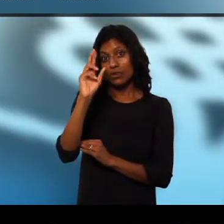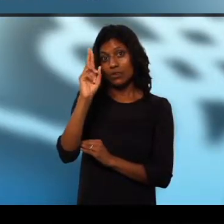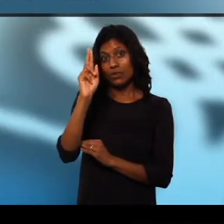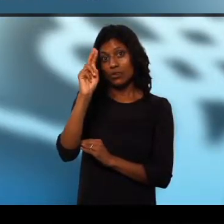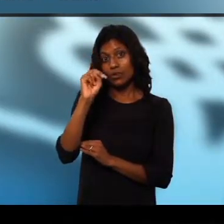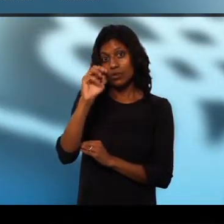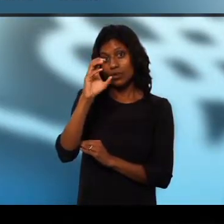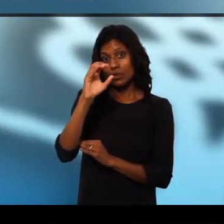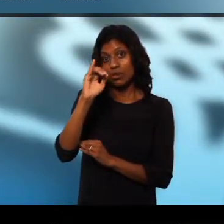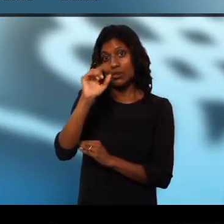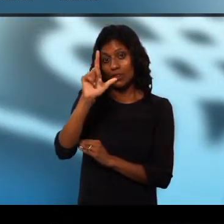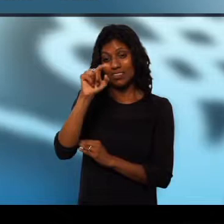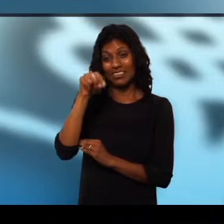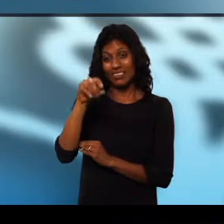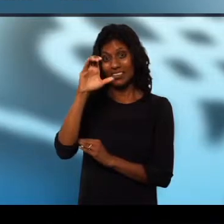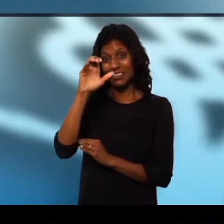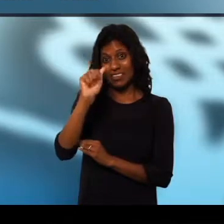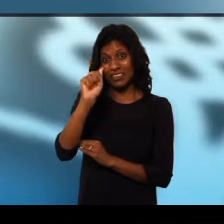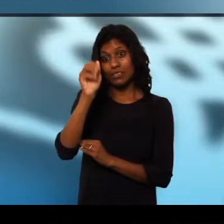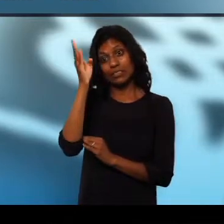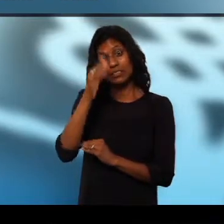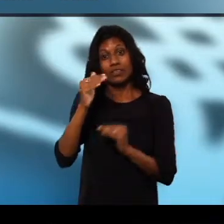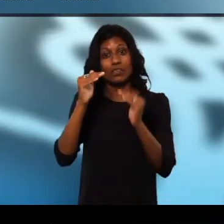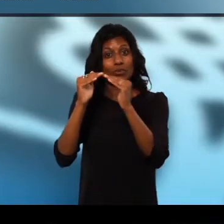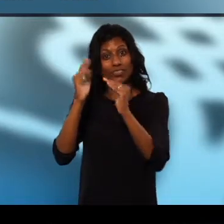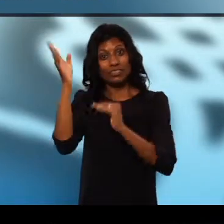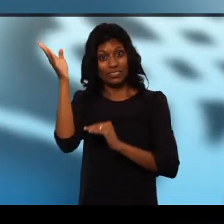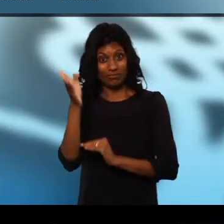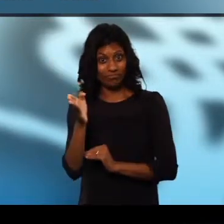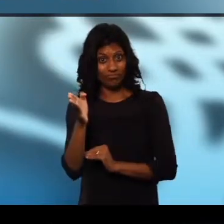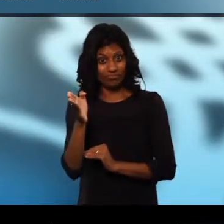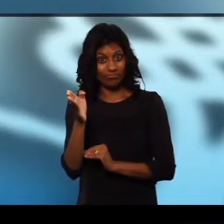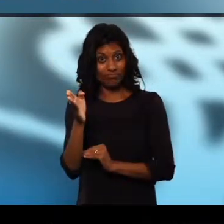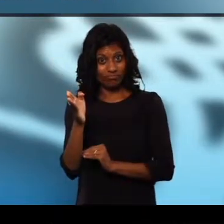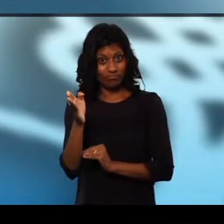canadacouncil.ca, forward slash, equity, forward slash.